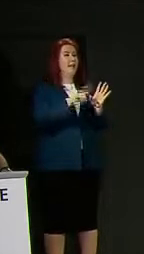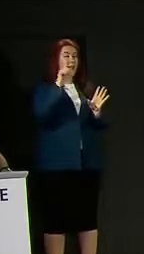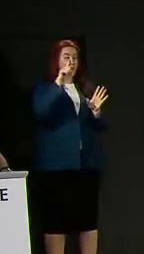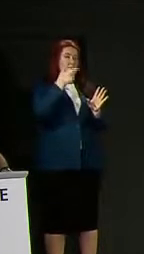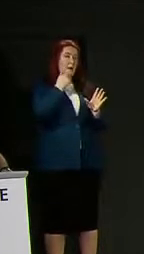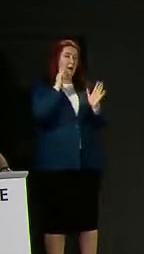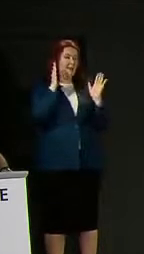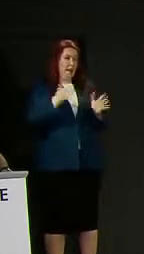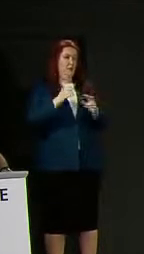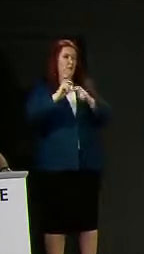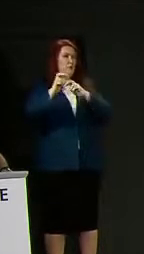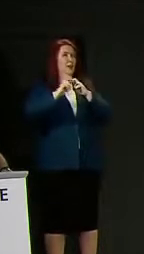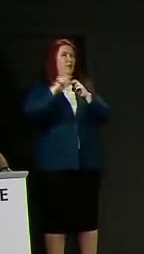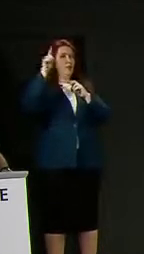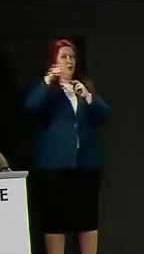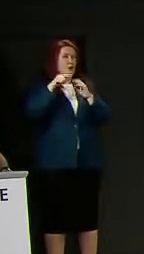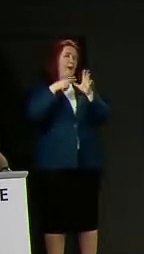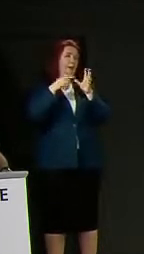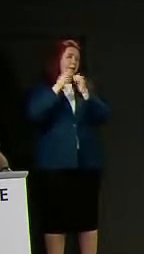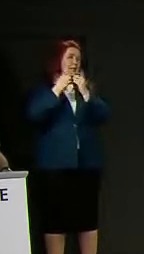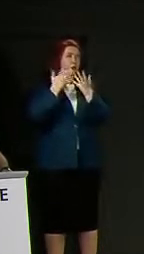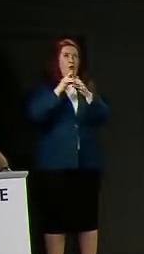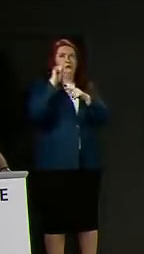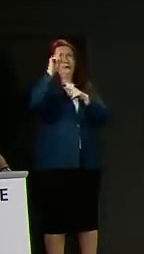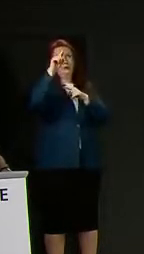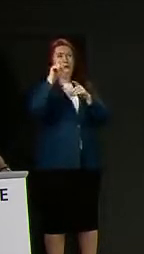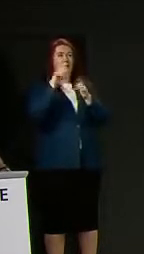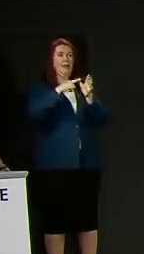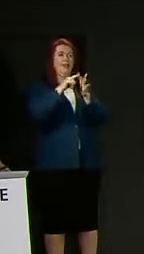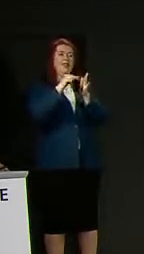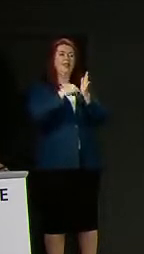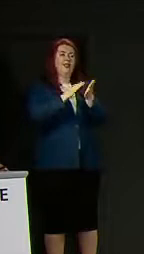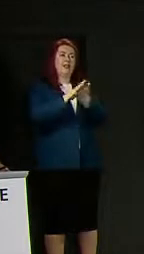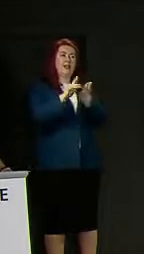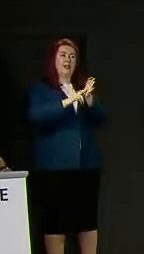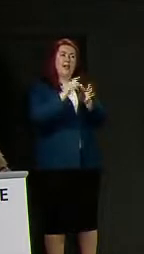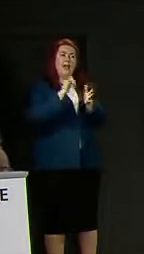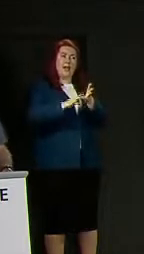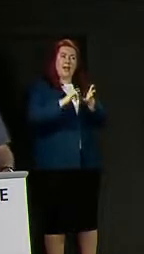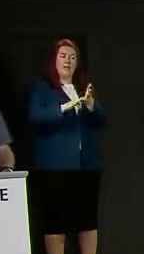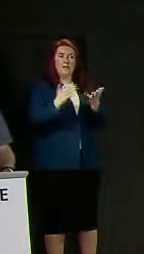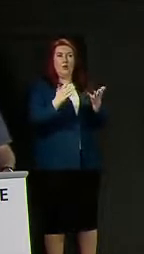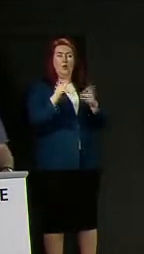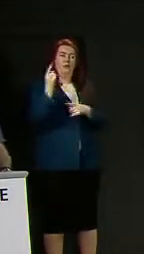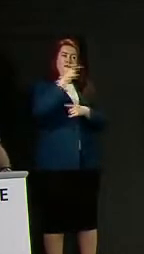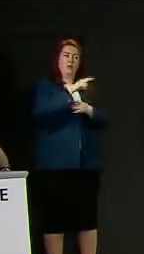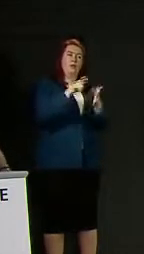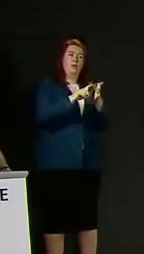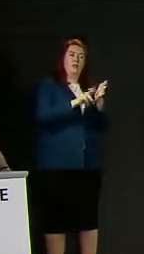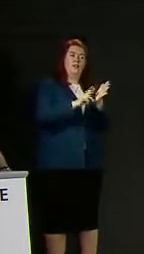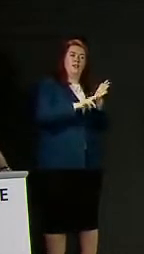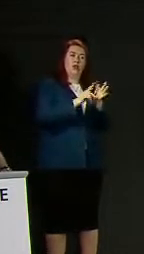Aberdeen and in places like Caithness with people having to travel large distances to Inverness.